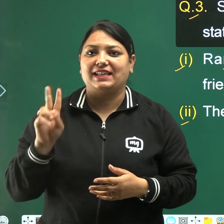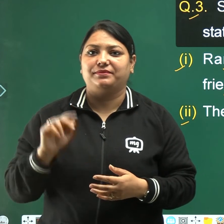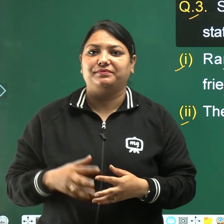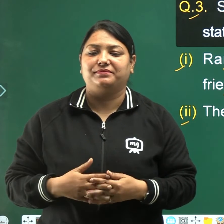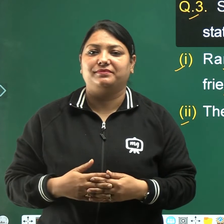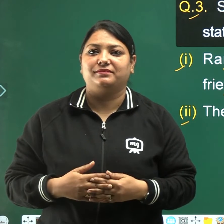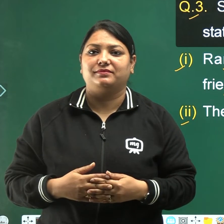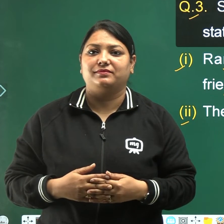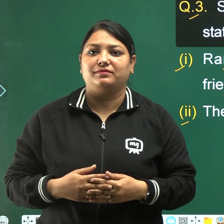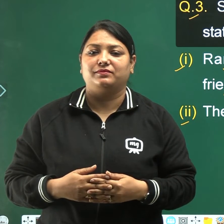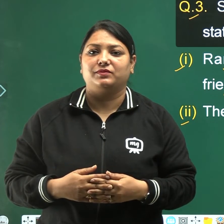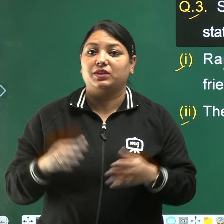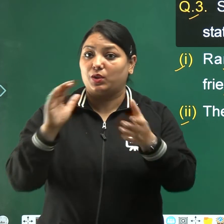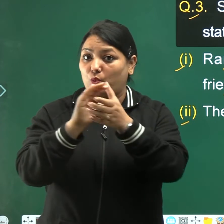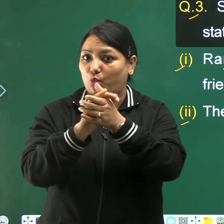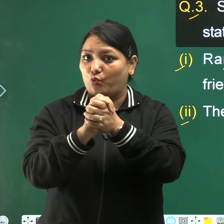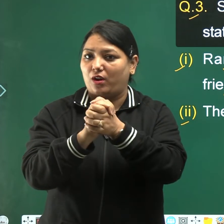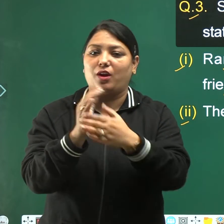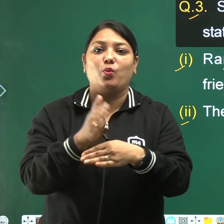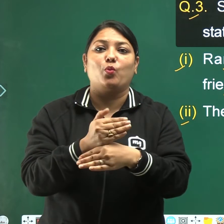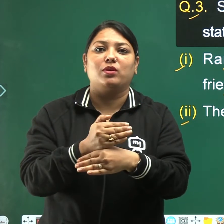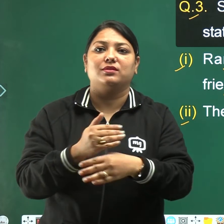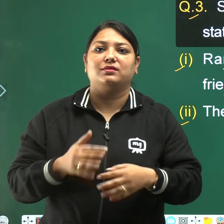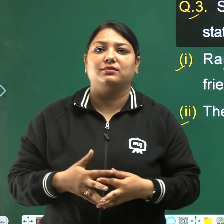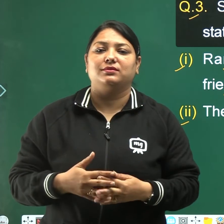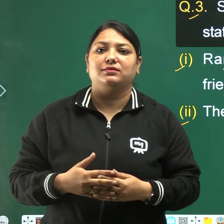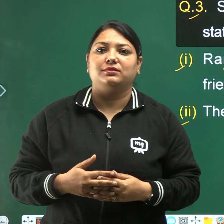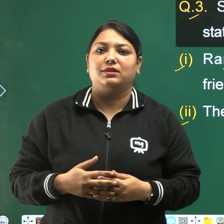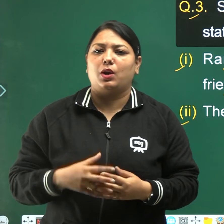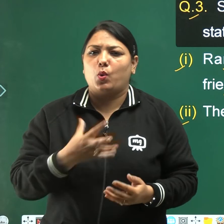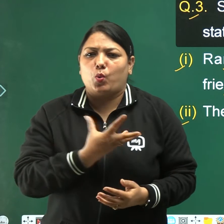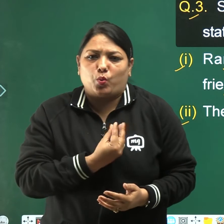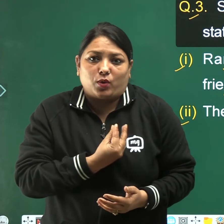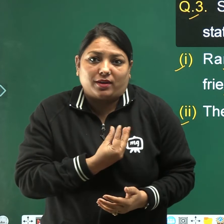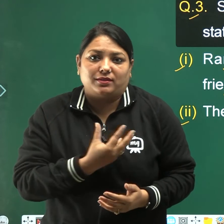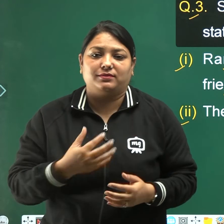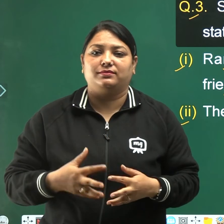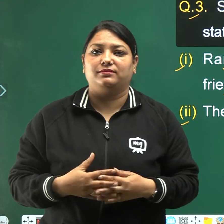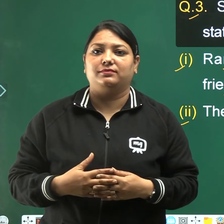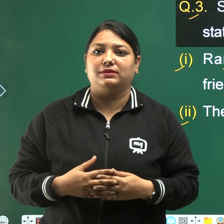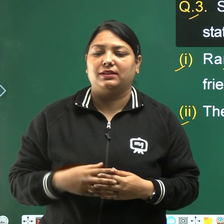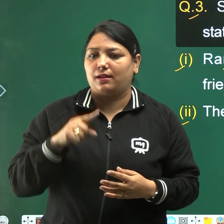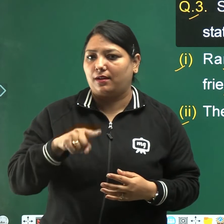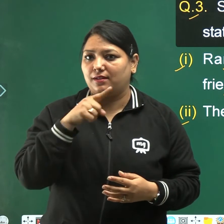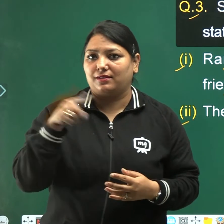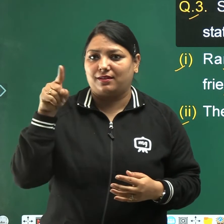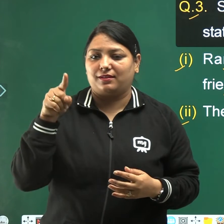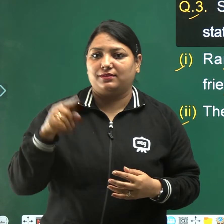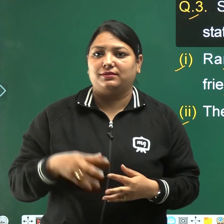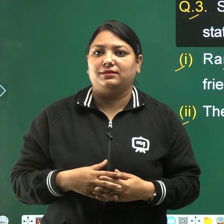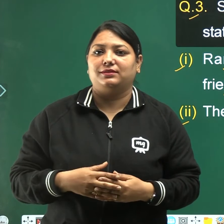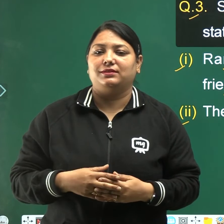Second, the friend was fat end, is it correct,